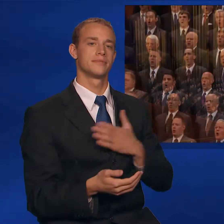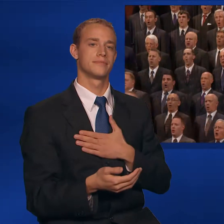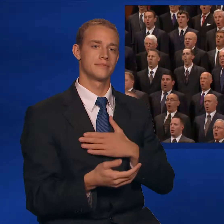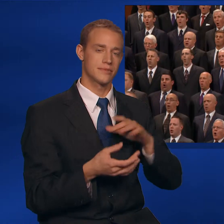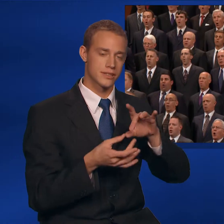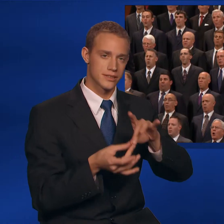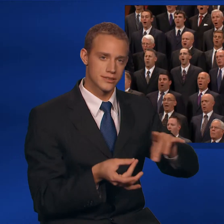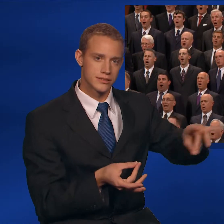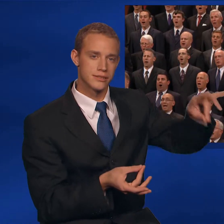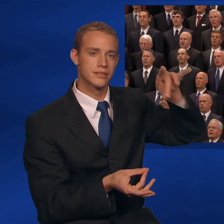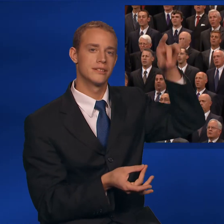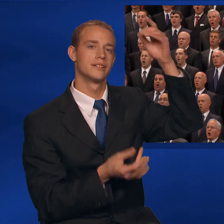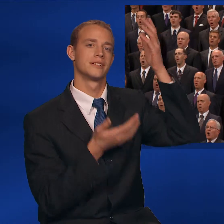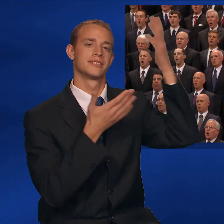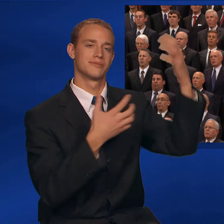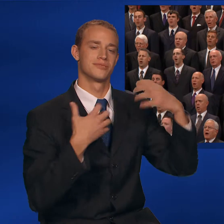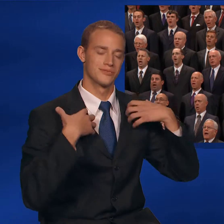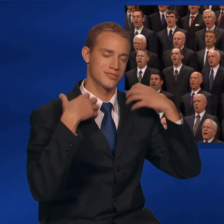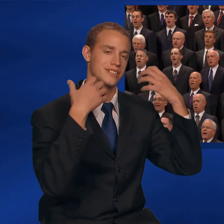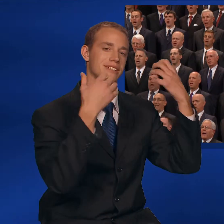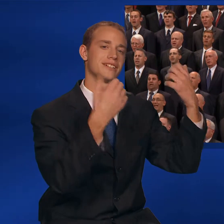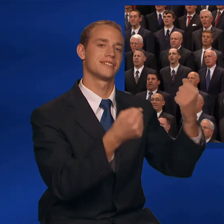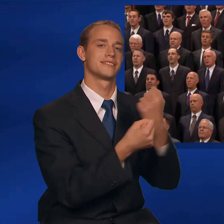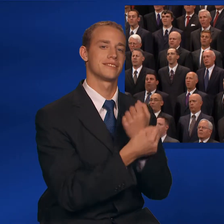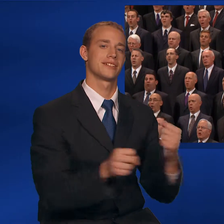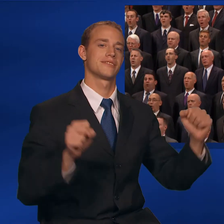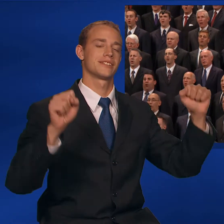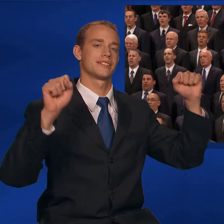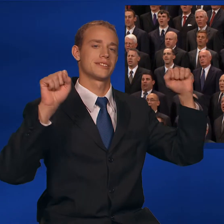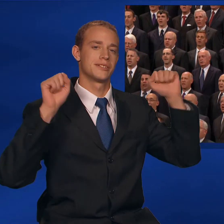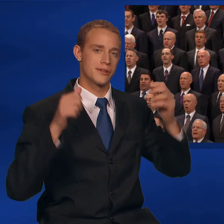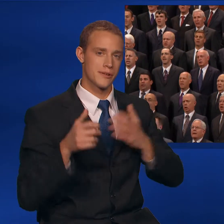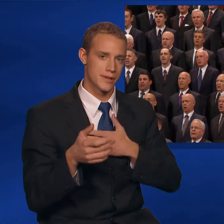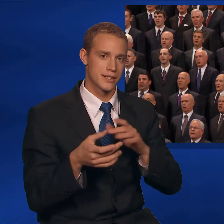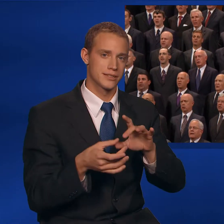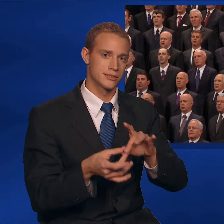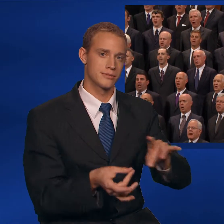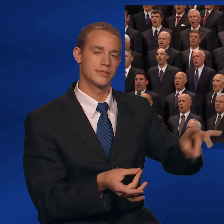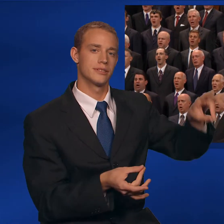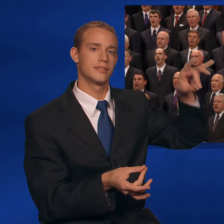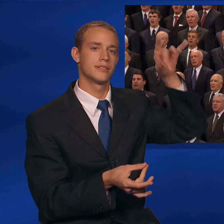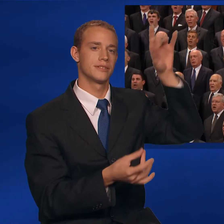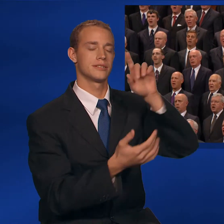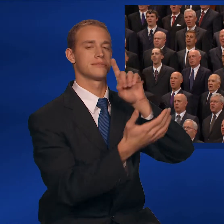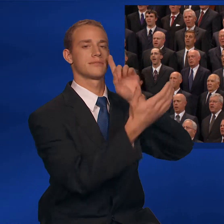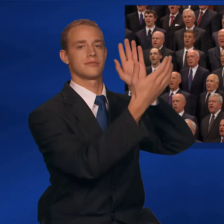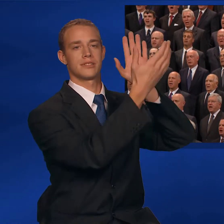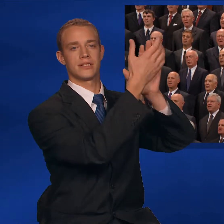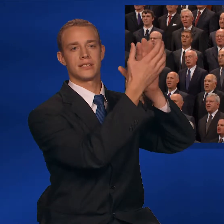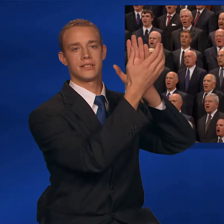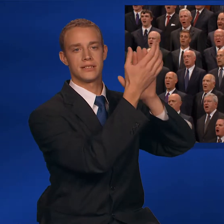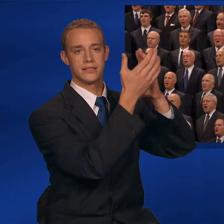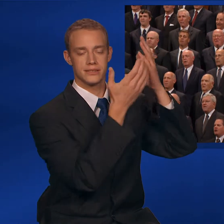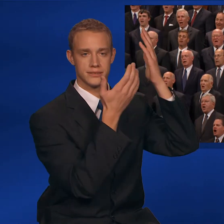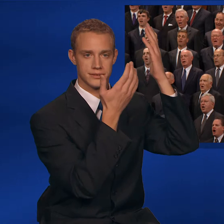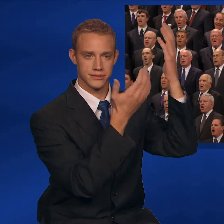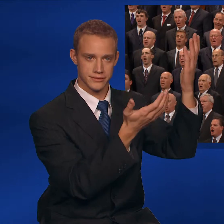O my soul, praise Him, for He is thy help and